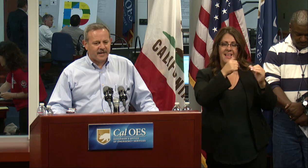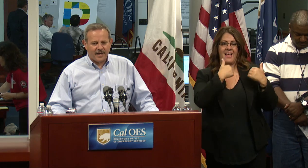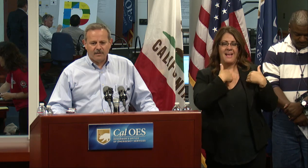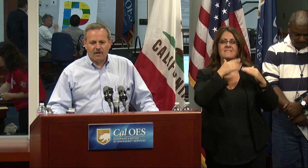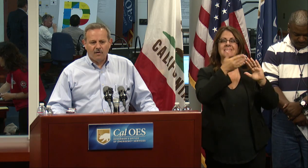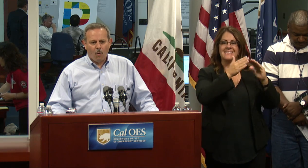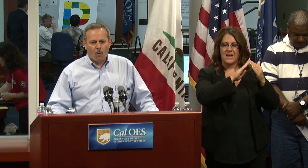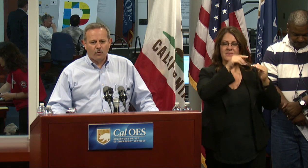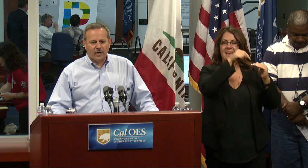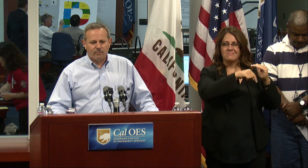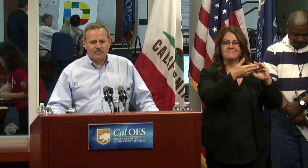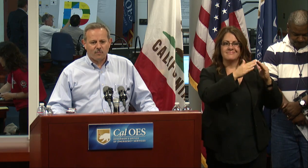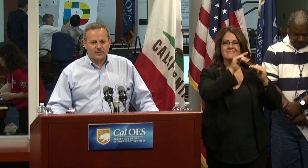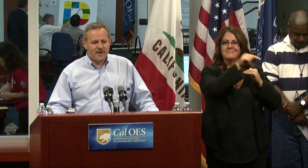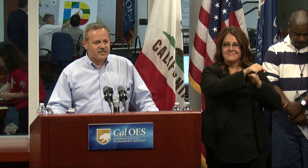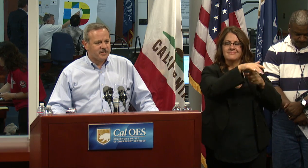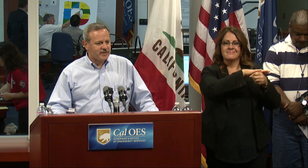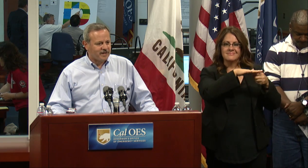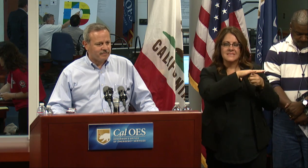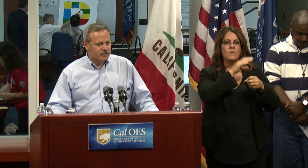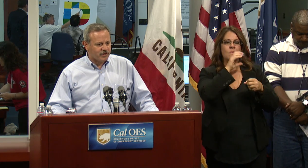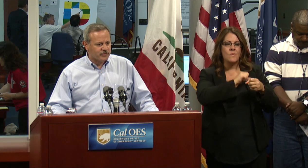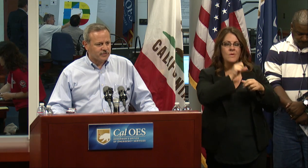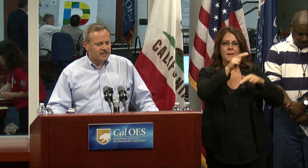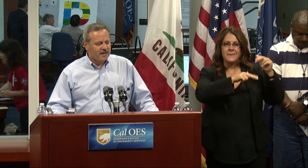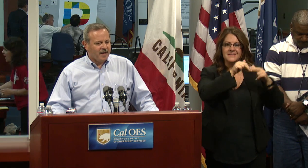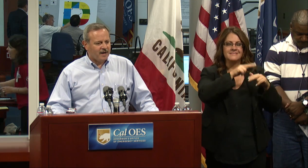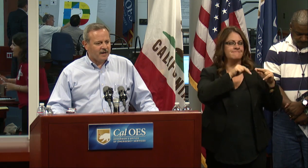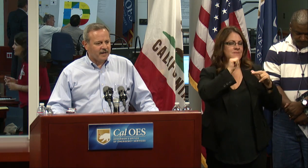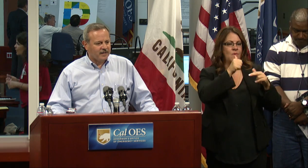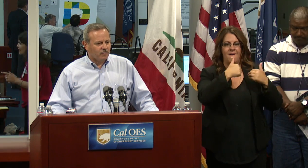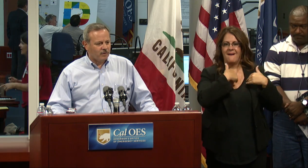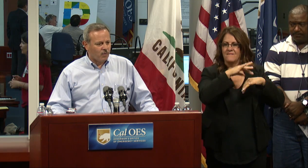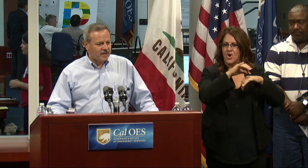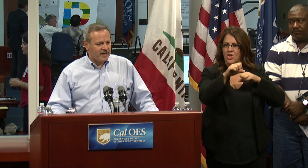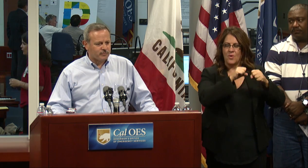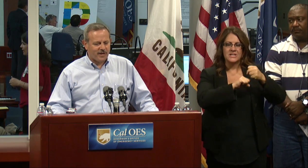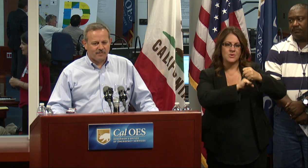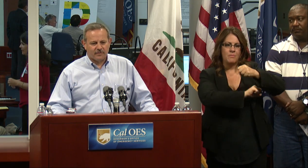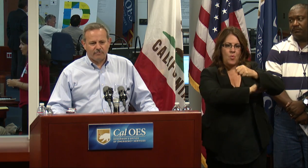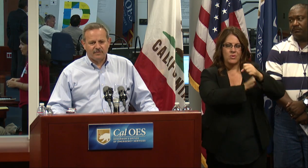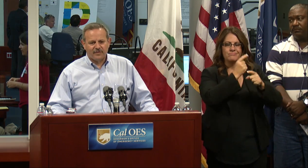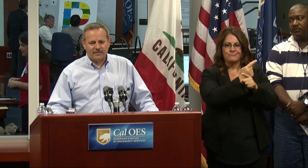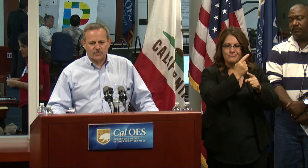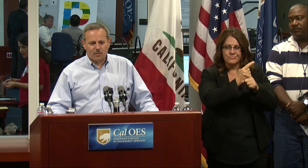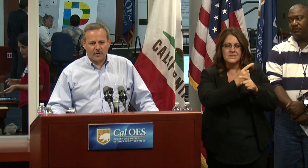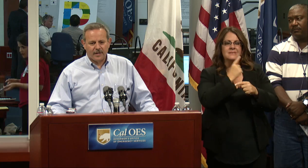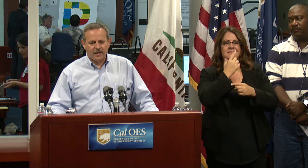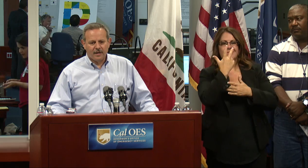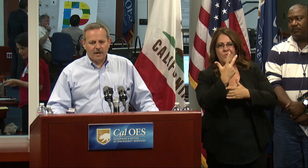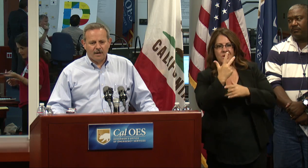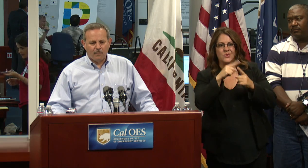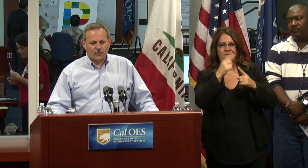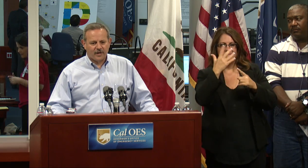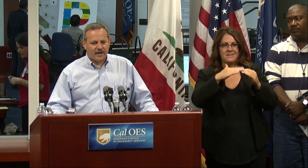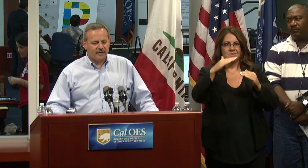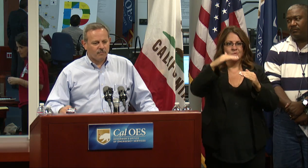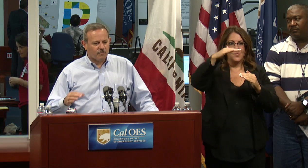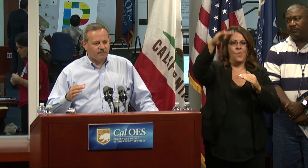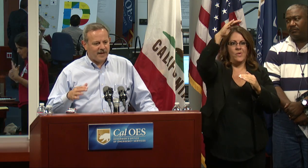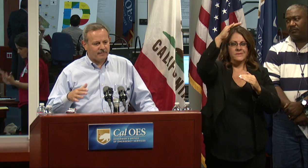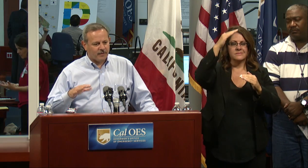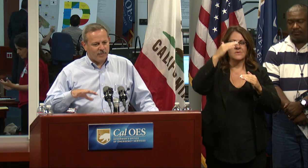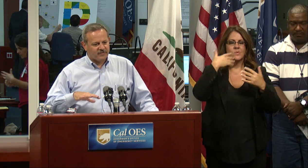downtown. Again, old unreinforced masonry type structures. In one case, we have a three to five story multi